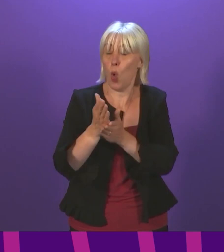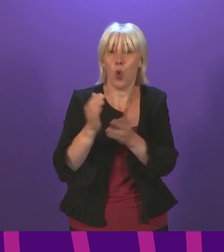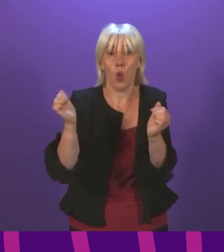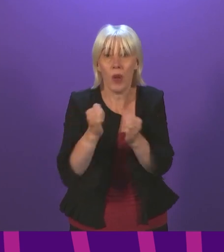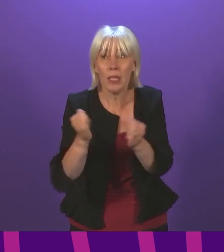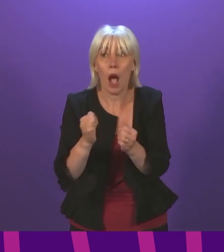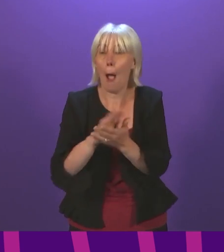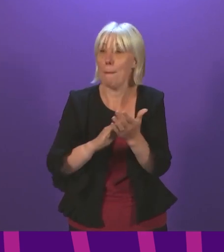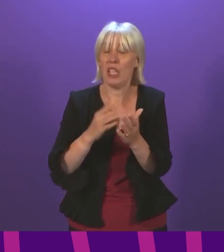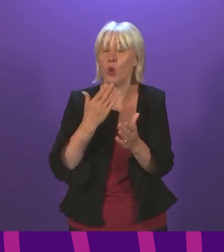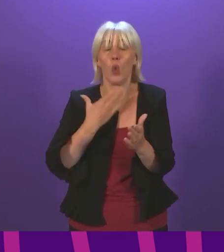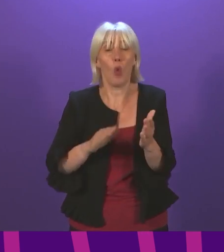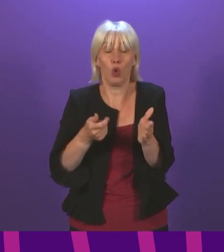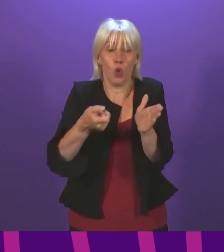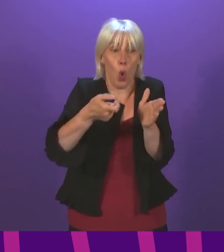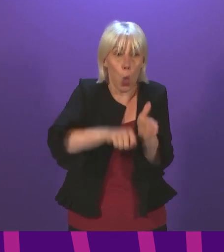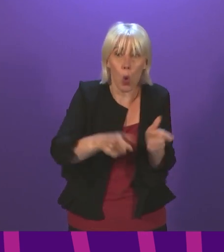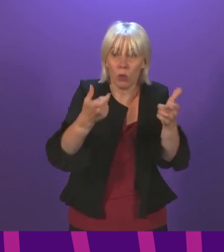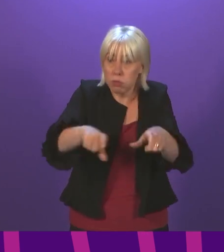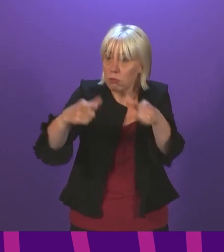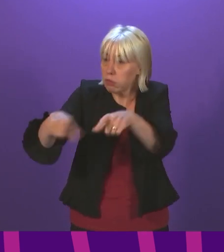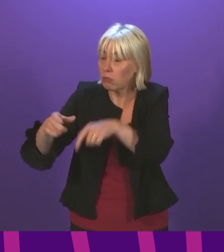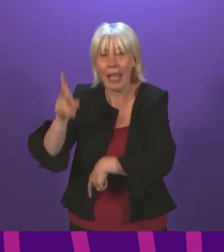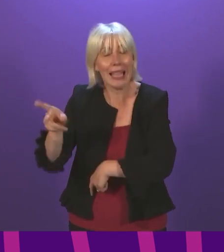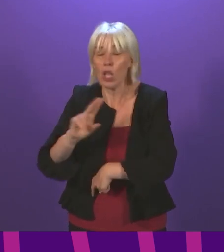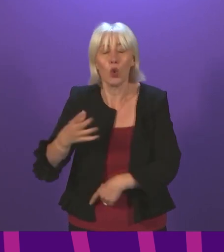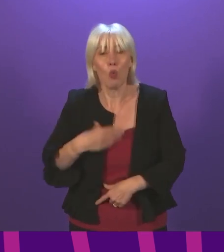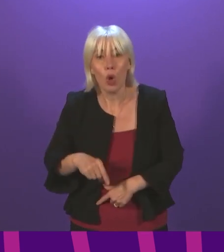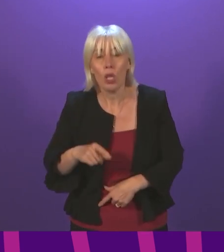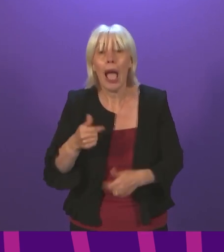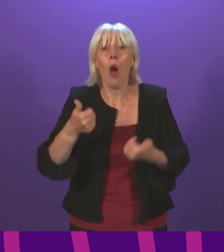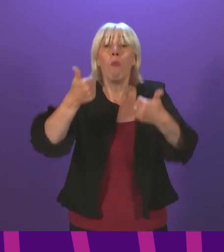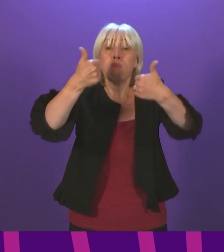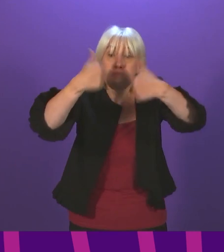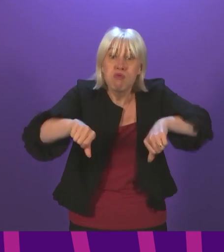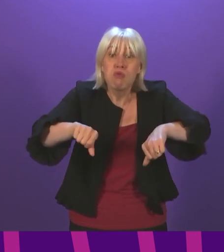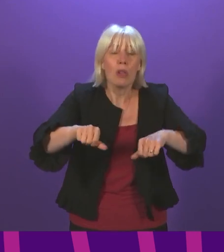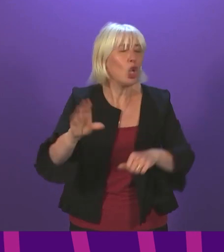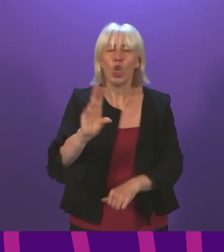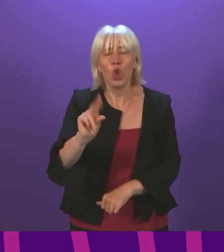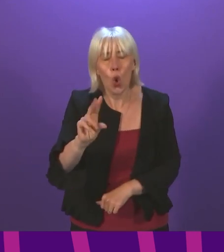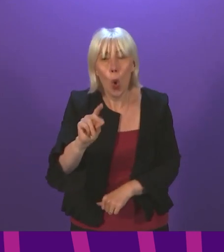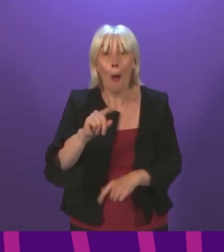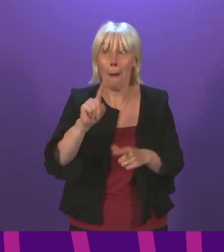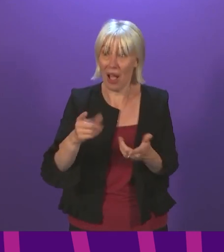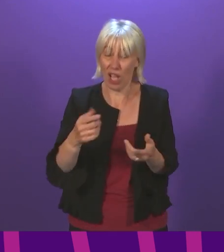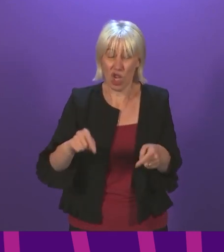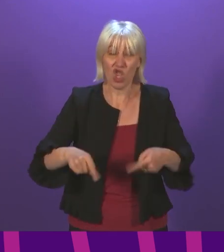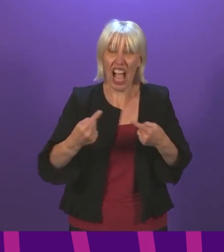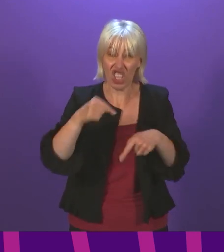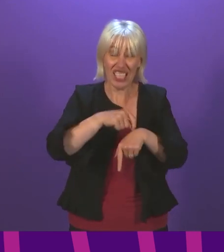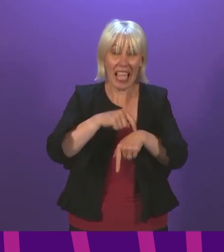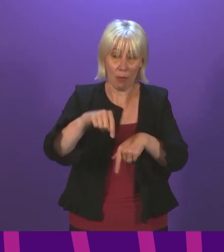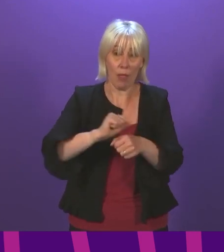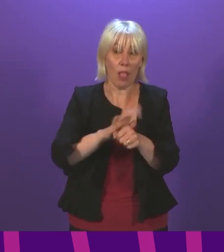further closures of these kinds of events. So is it a complete solution? No. But in the face of this really challenging pandemic, there is no